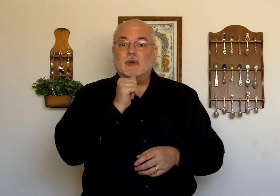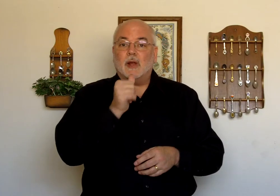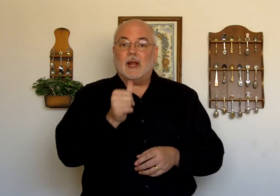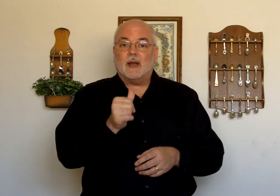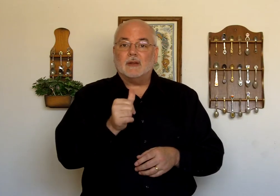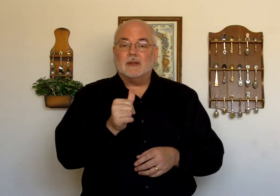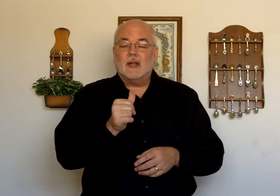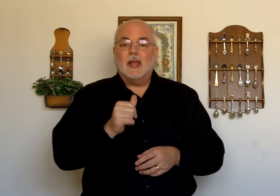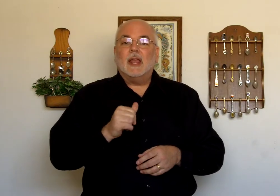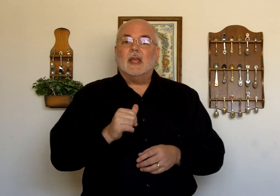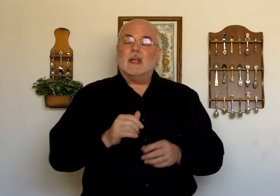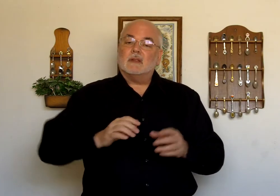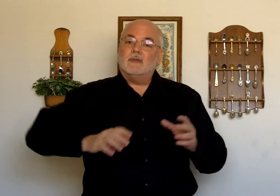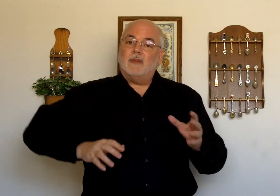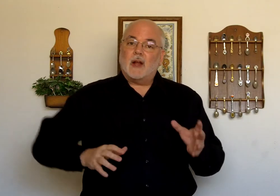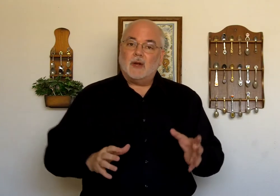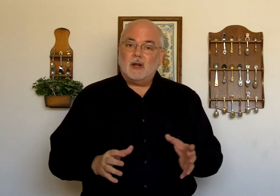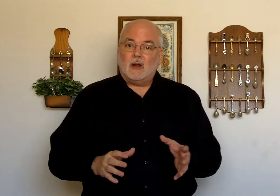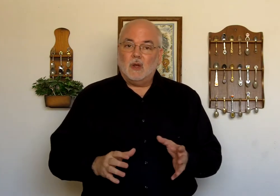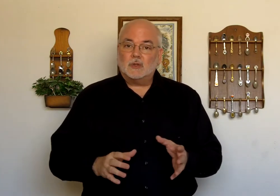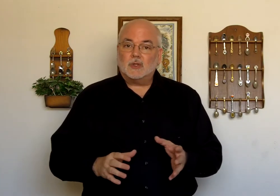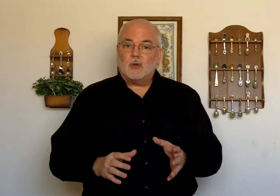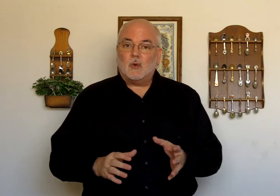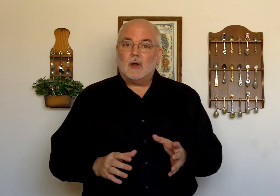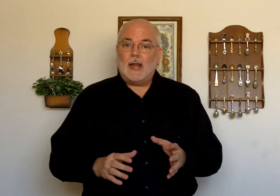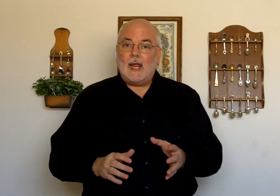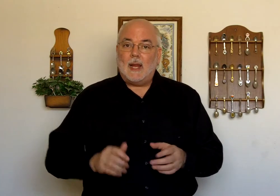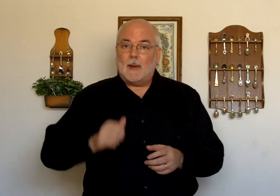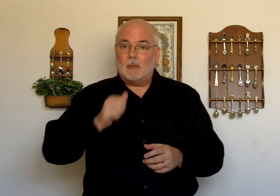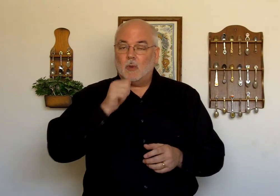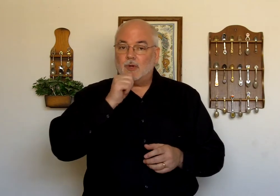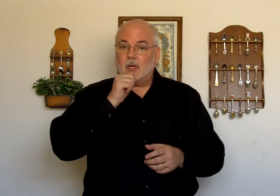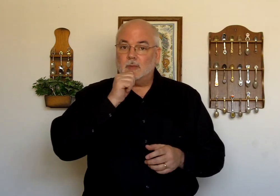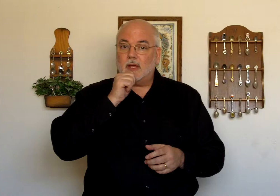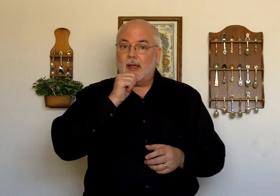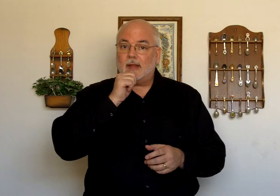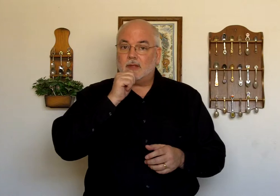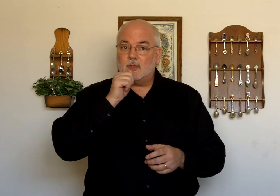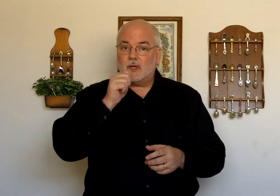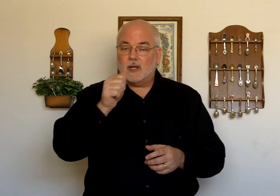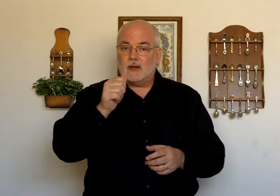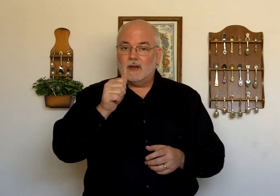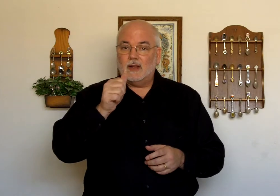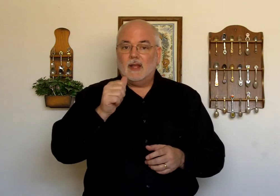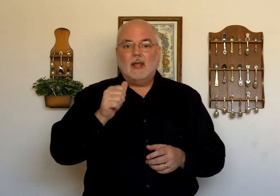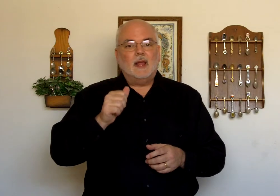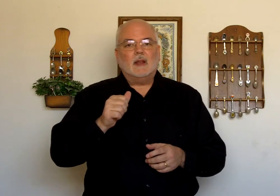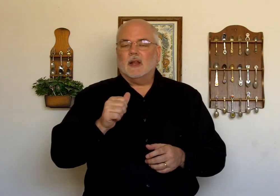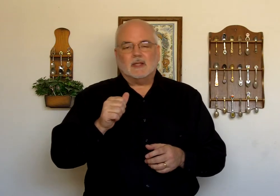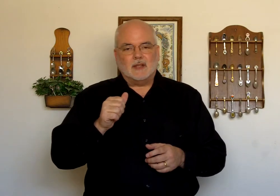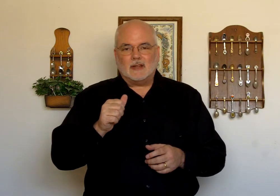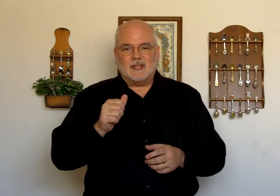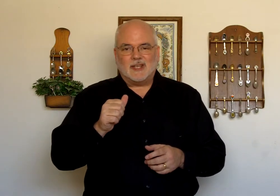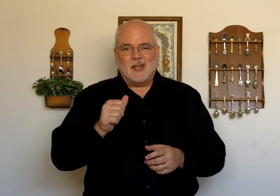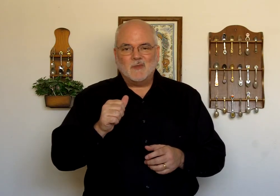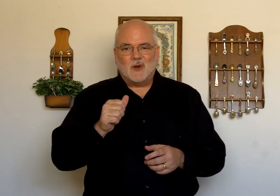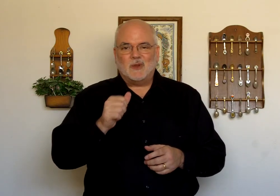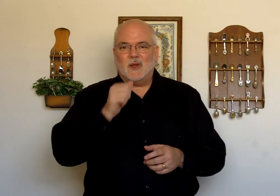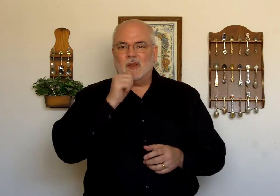straight out. It's very close to the word am. Which comes at the chin. It's not the same word though.